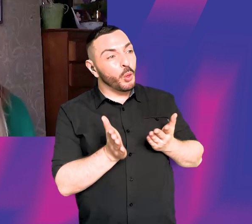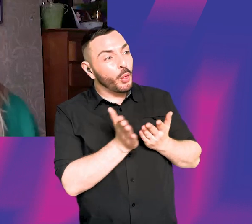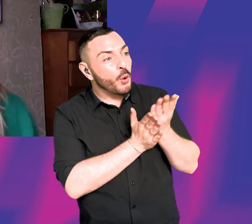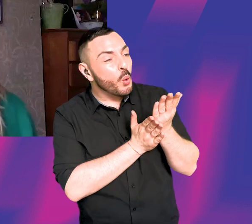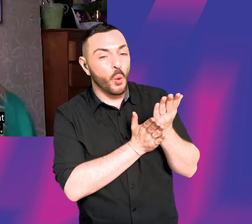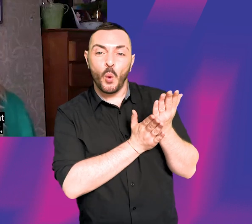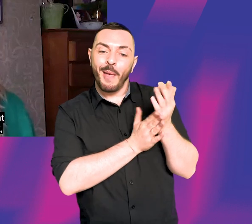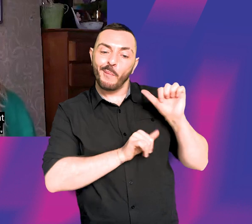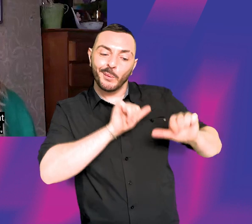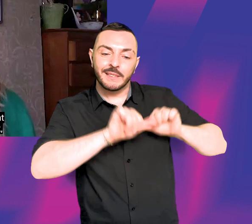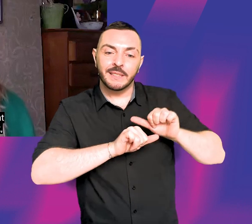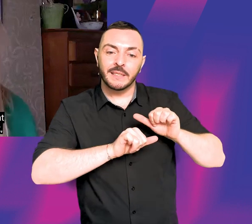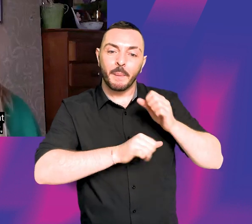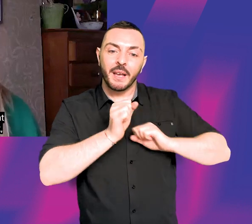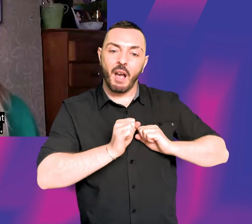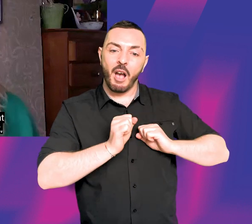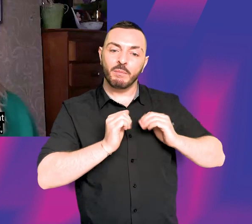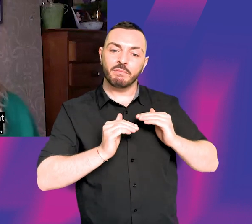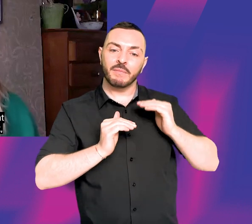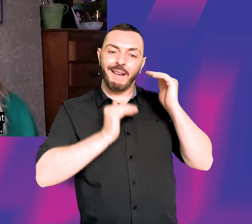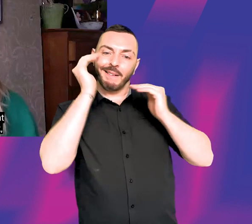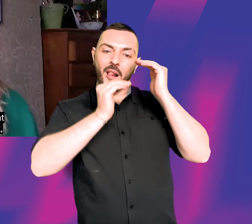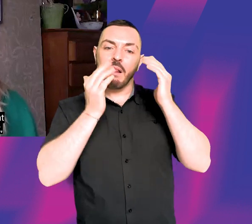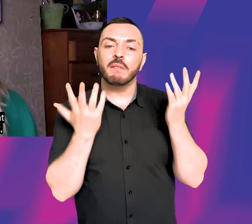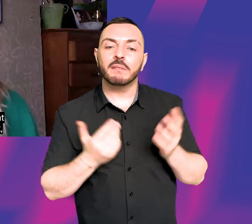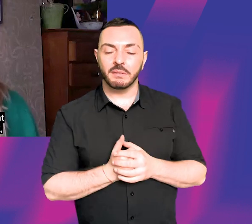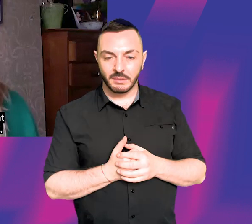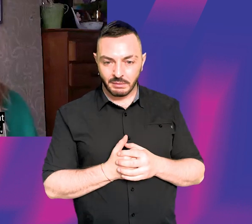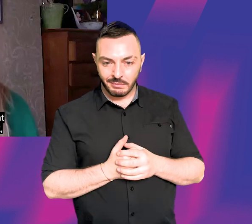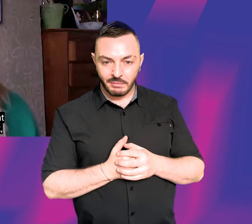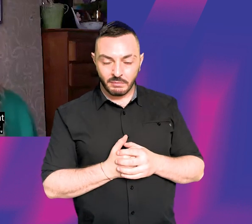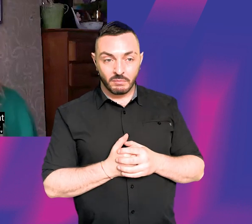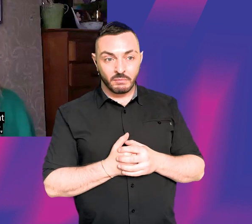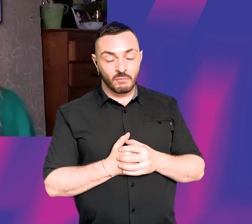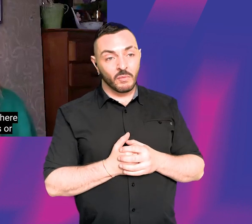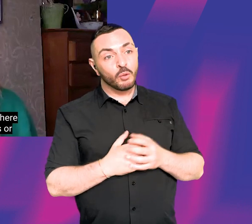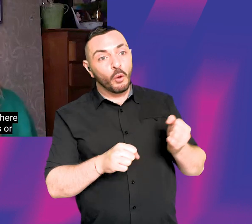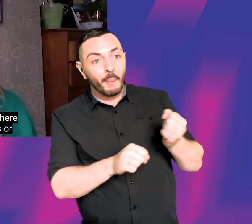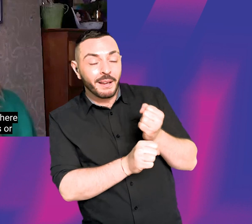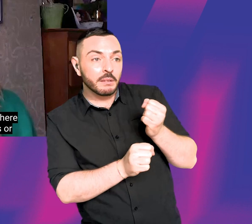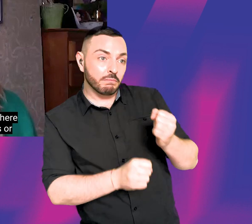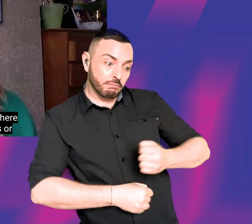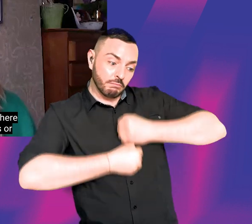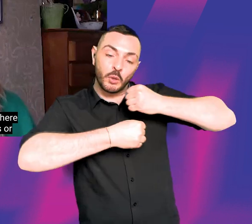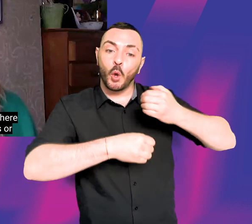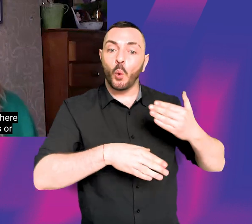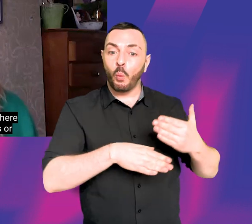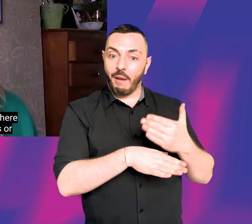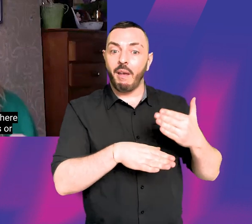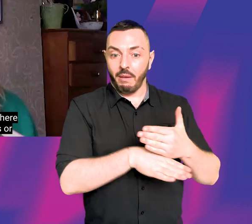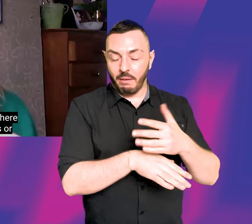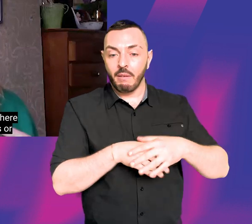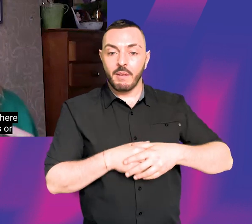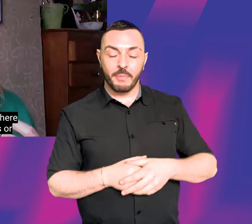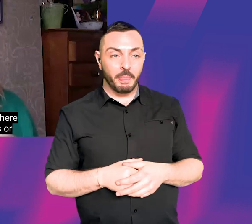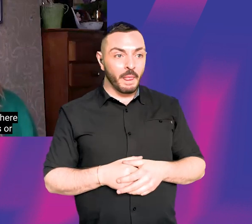maturing you're, you're deciding that's what you want to do. You're, you know, making your own work because often those, those years at times where